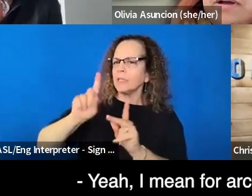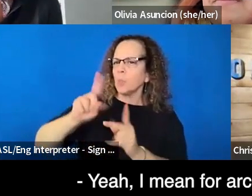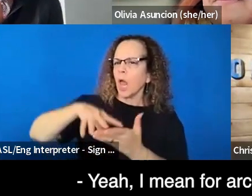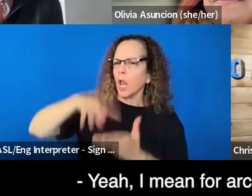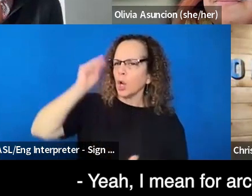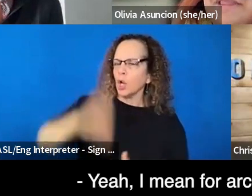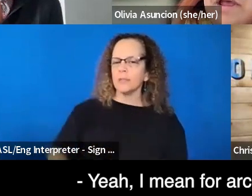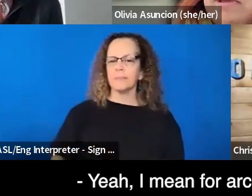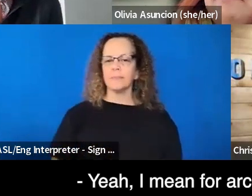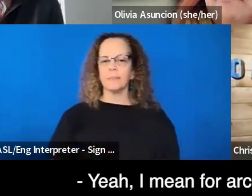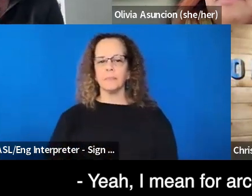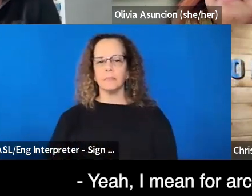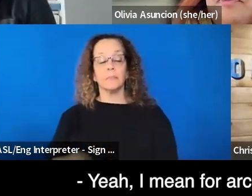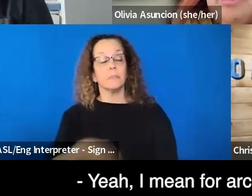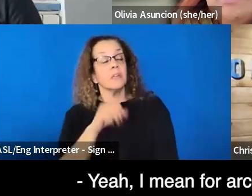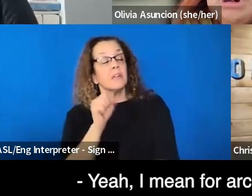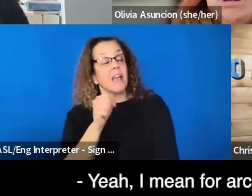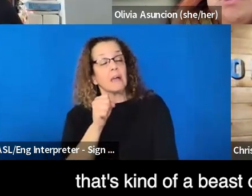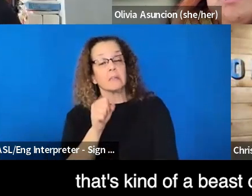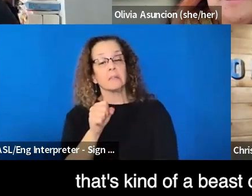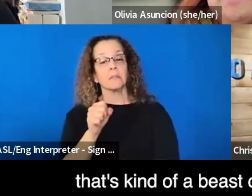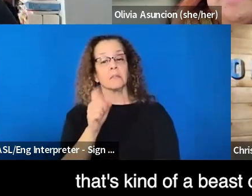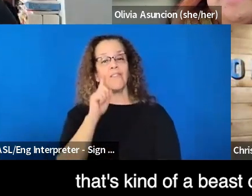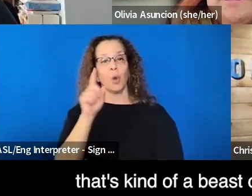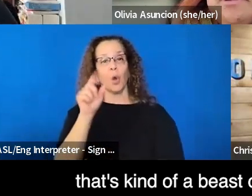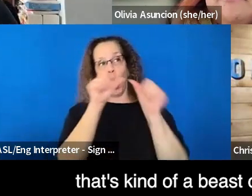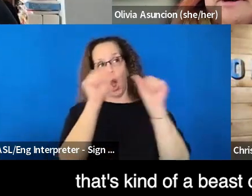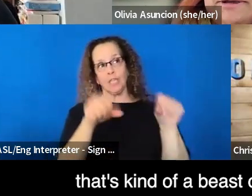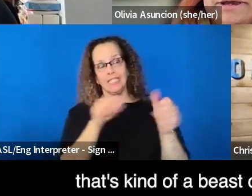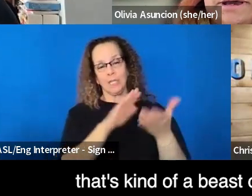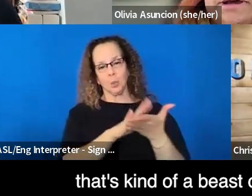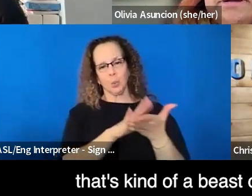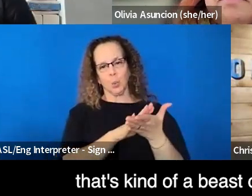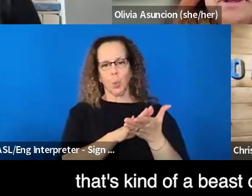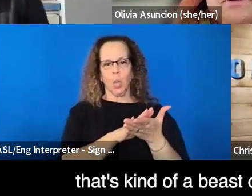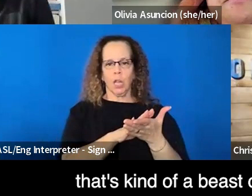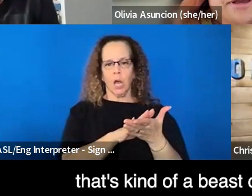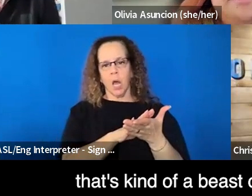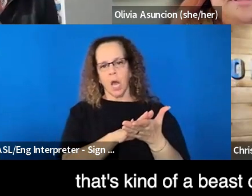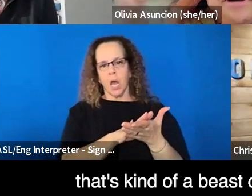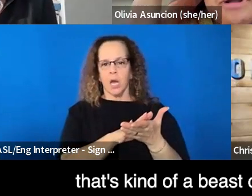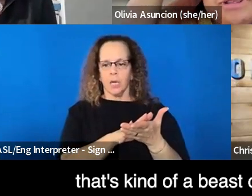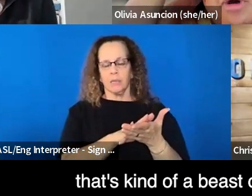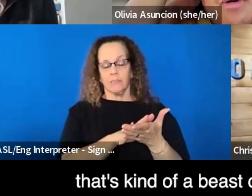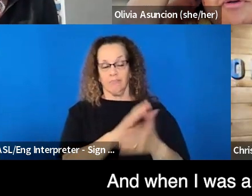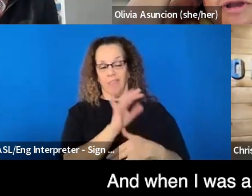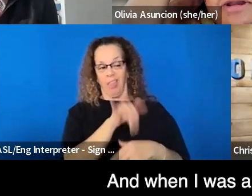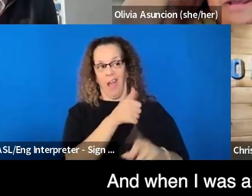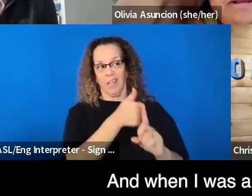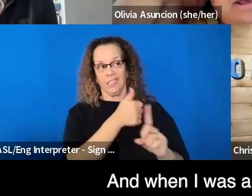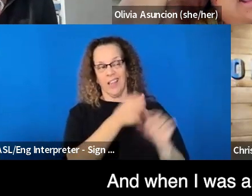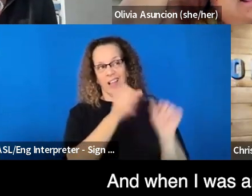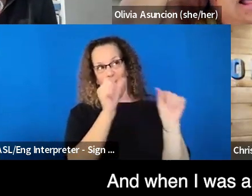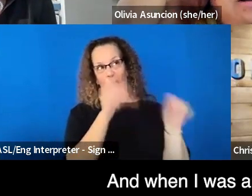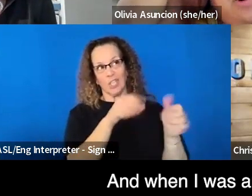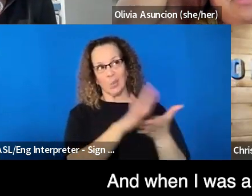Yeah. Um, I mean, for, for architecture school, that's kind of a, uh, a beast on its own. Right.